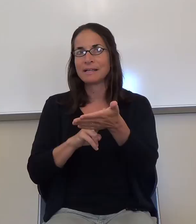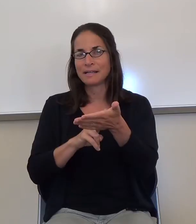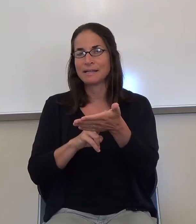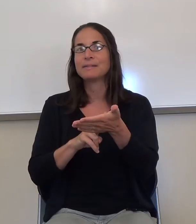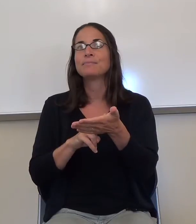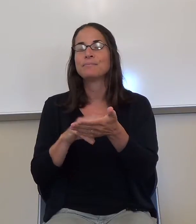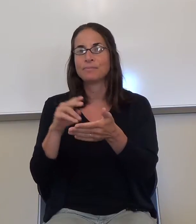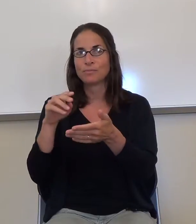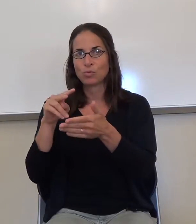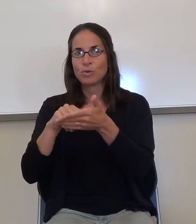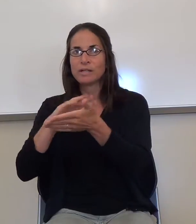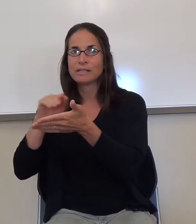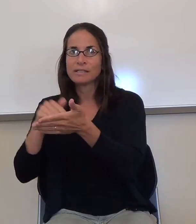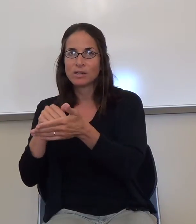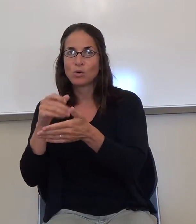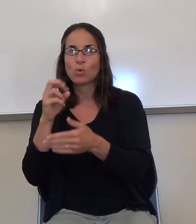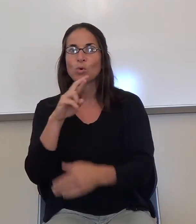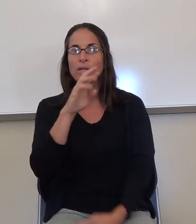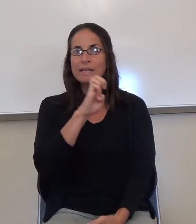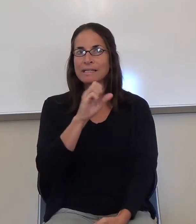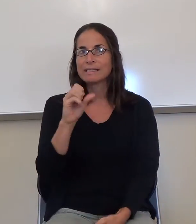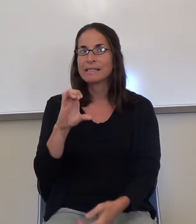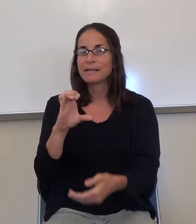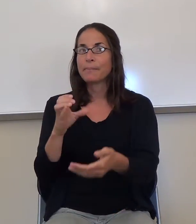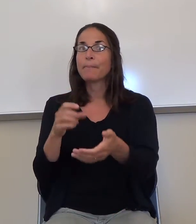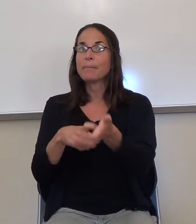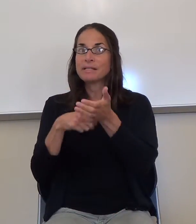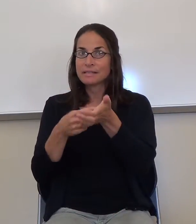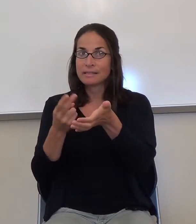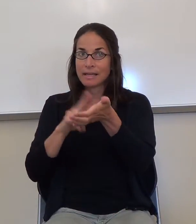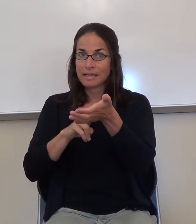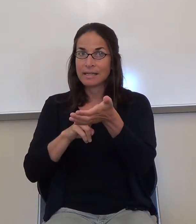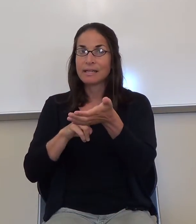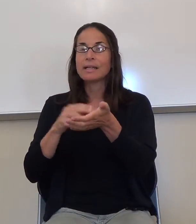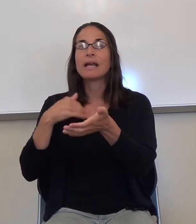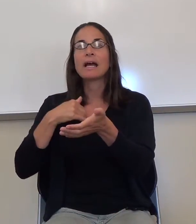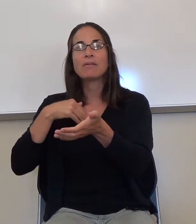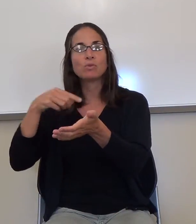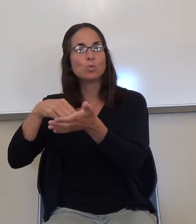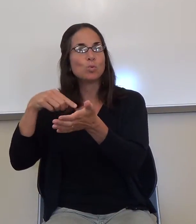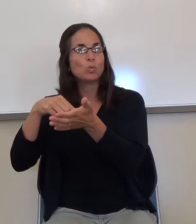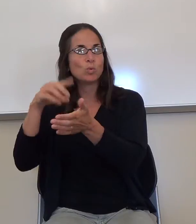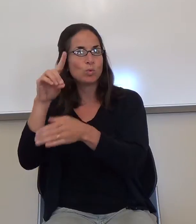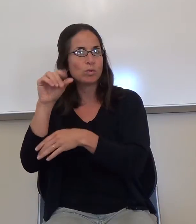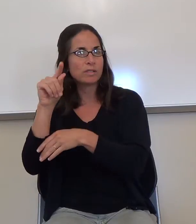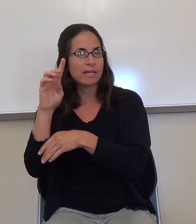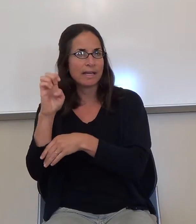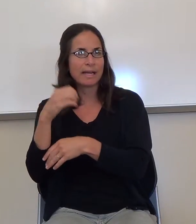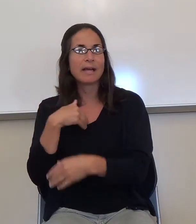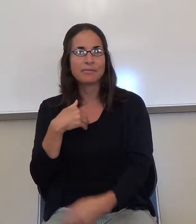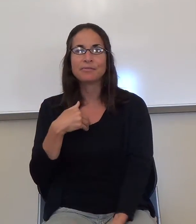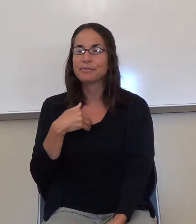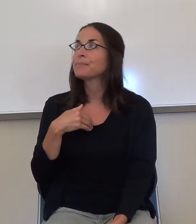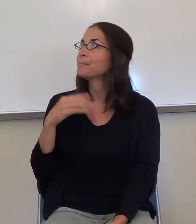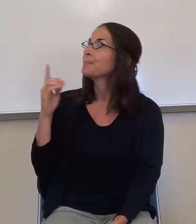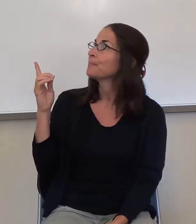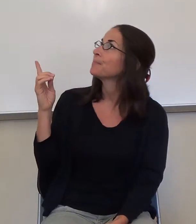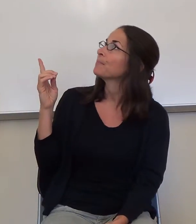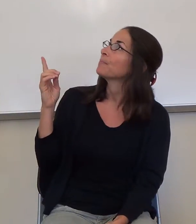or the ESSE. And then you have a due date down here. What I do is I give the date I gave it to you up here